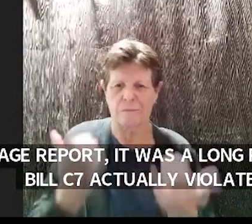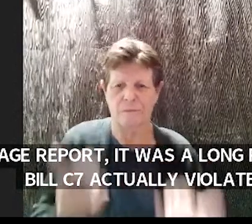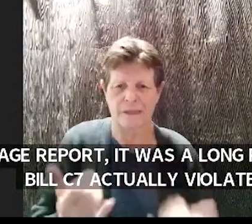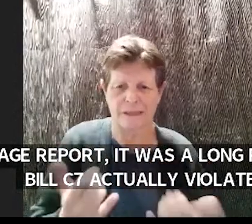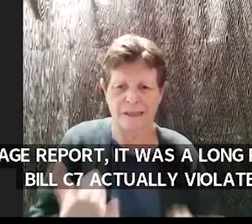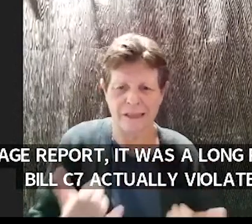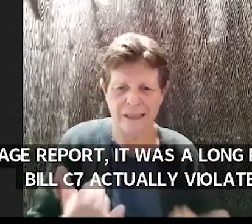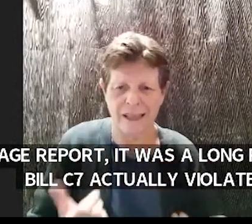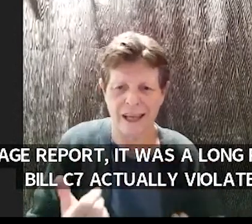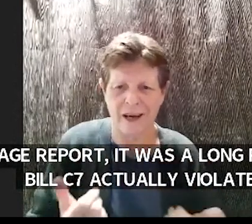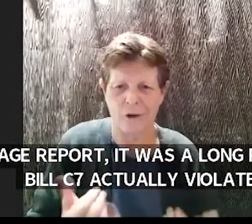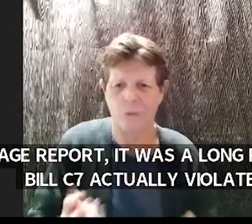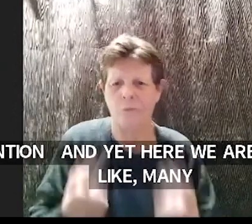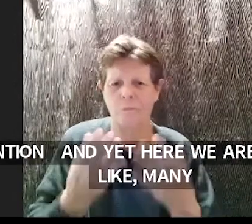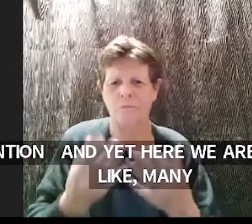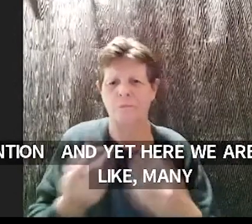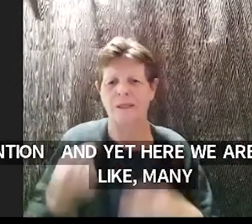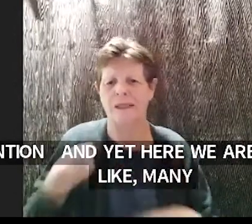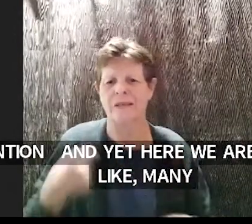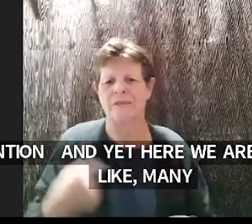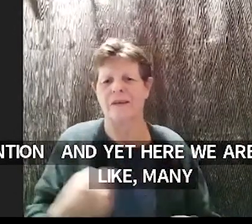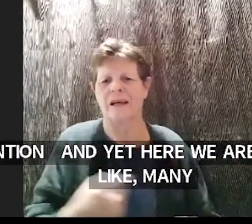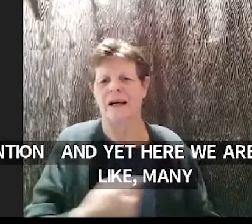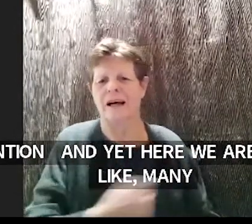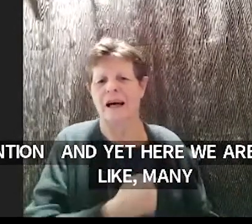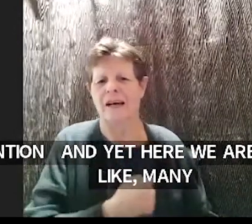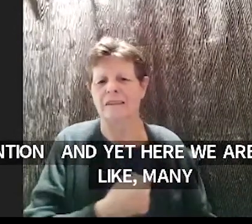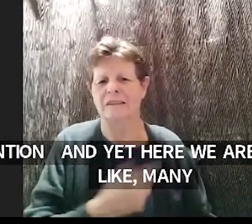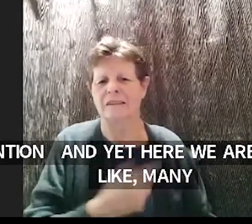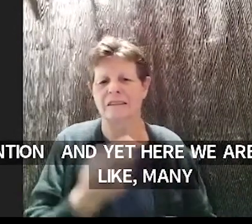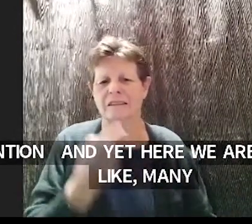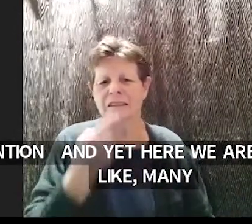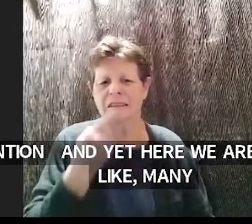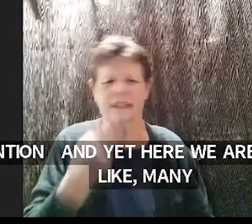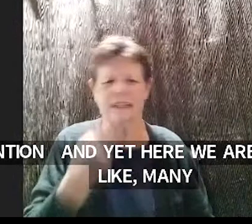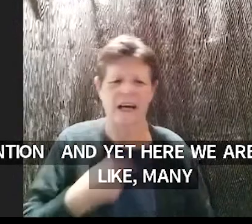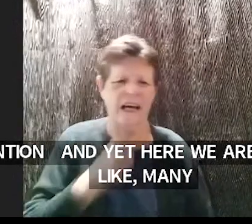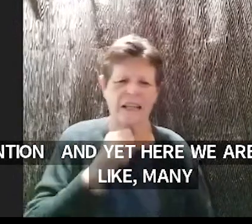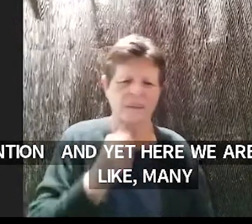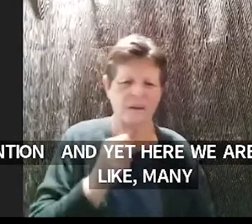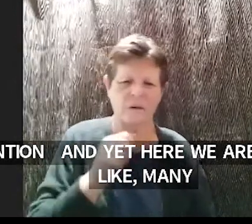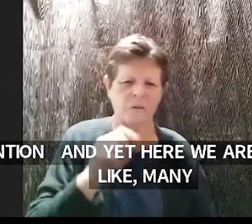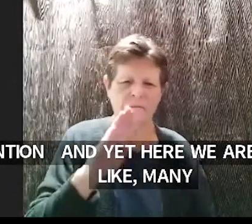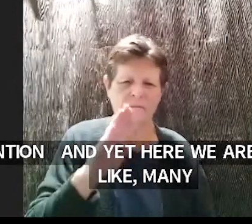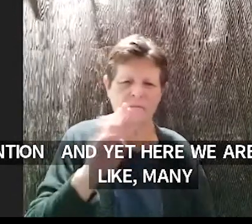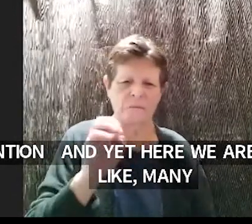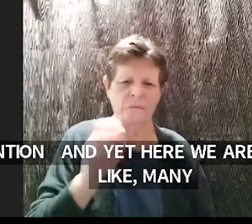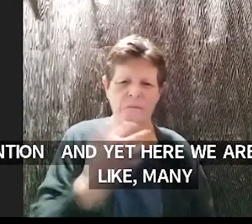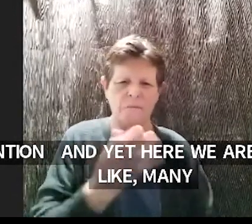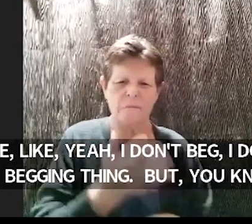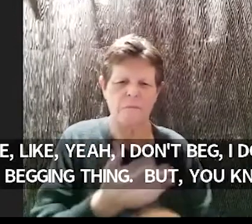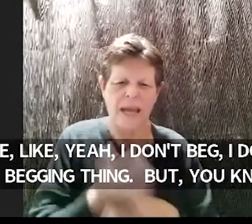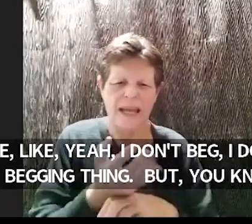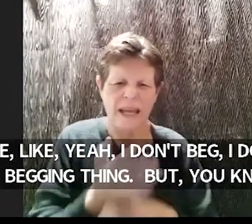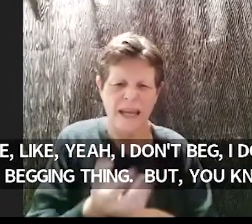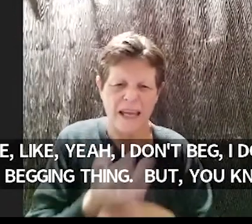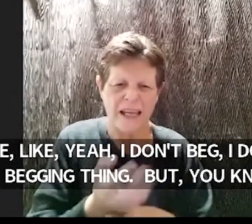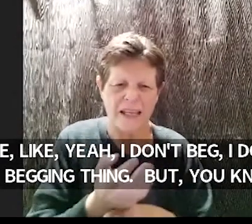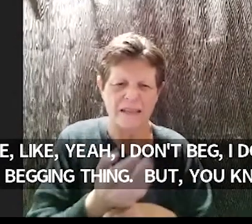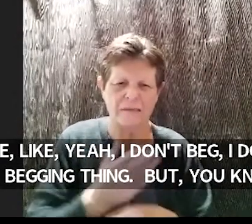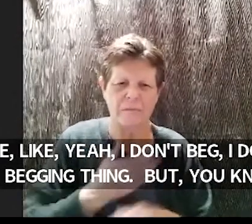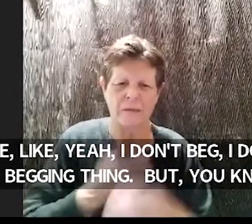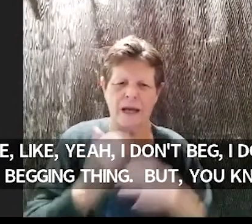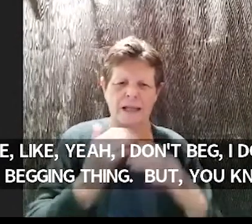of us are like yeah i don't i don't beg i don't i don't do the begging thing but you know i literally wrote in my email to the mps